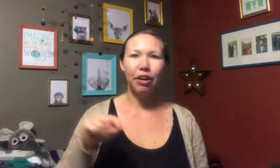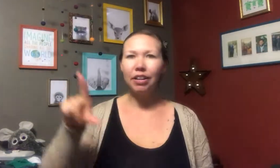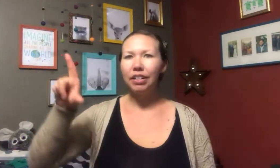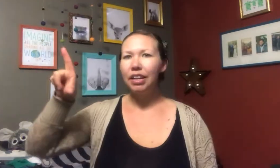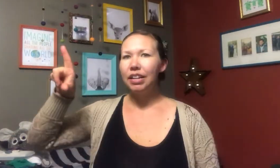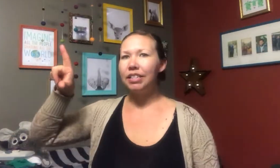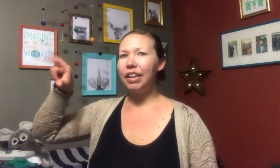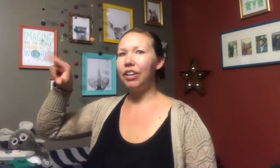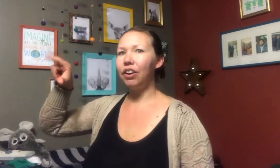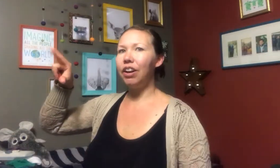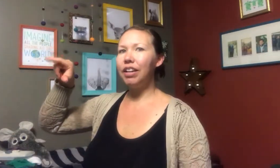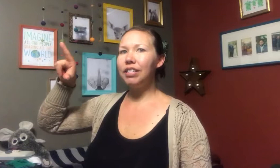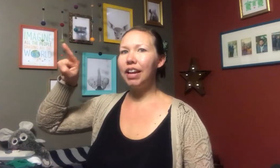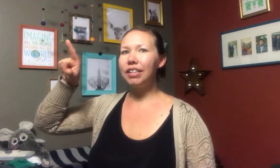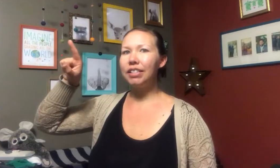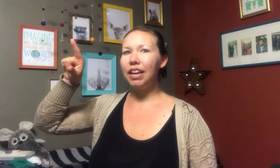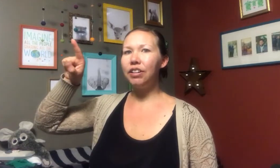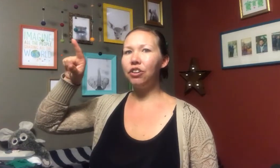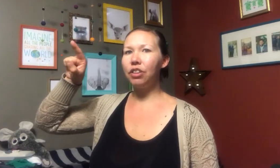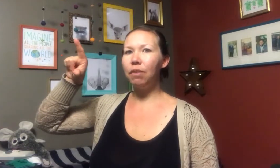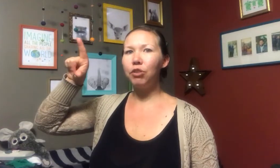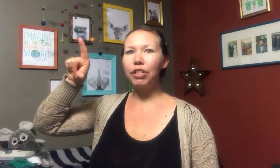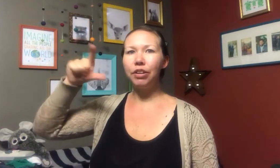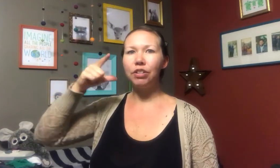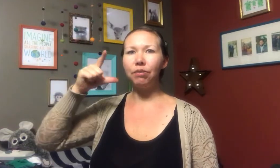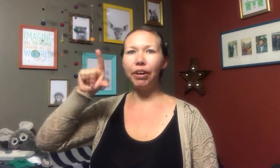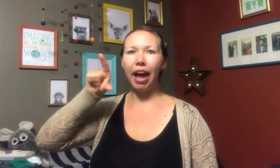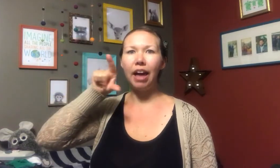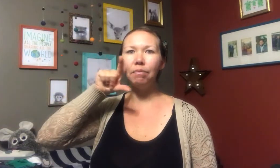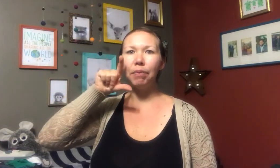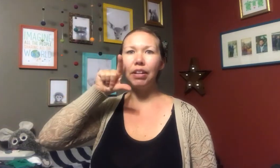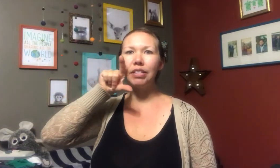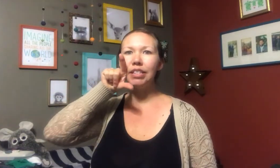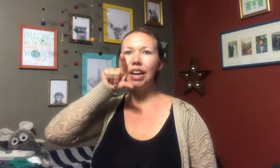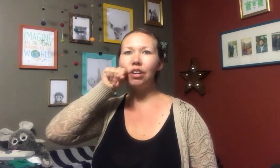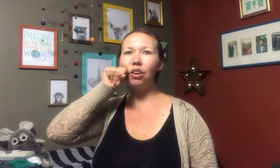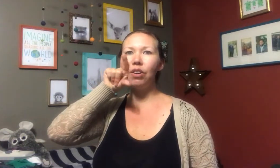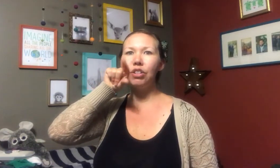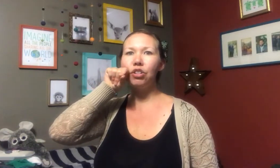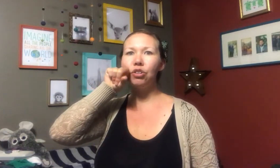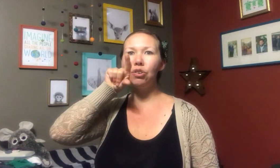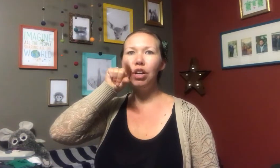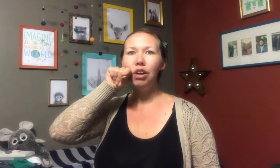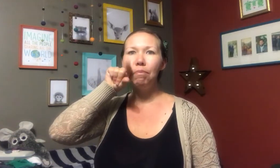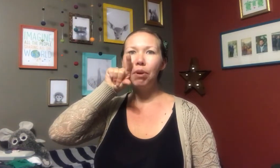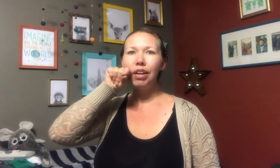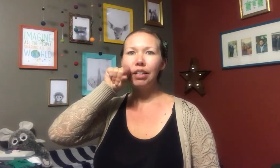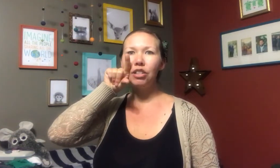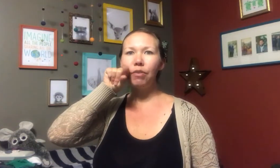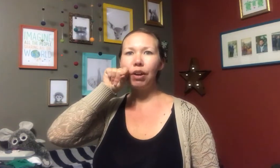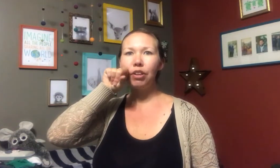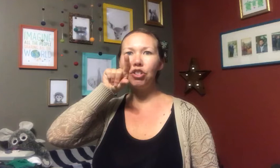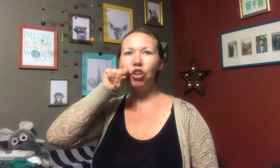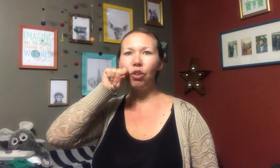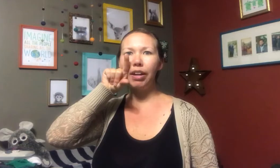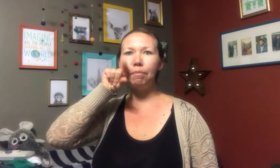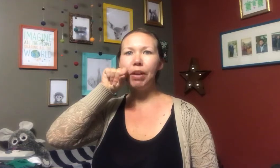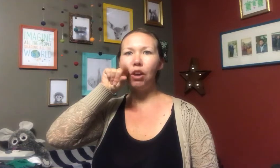Bird, take your index and your thumb just like you did for cat, but instead you're going to put it next to your mouth and show like a beak